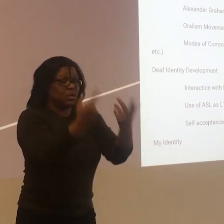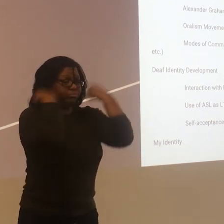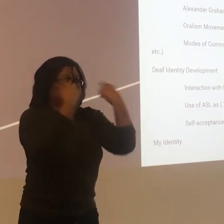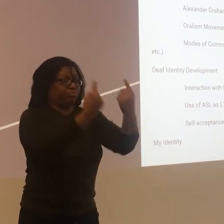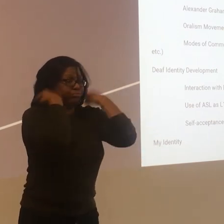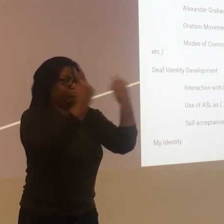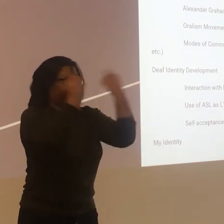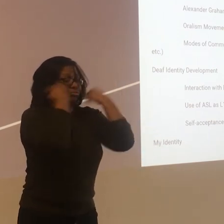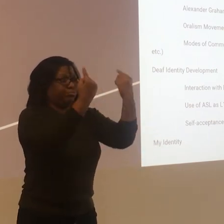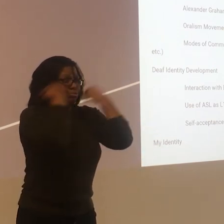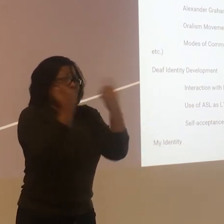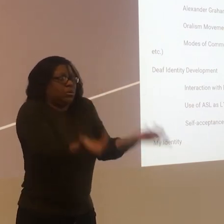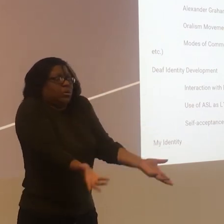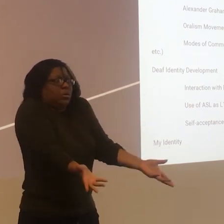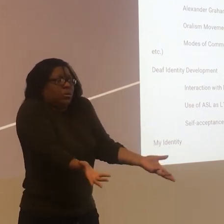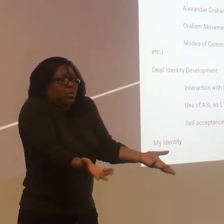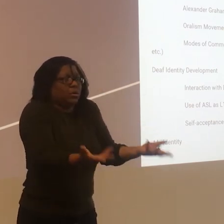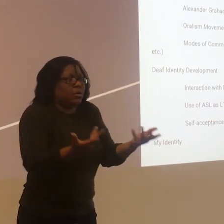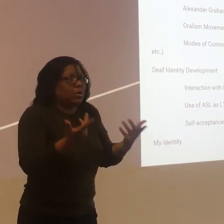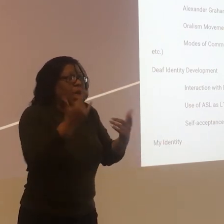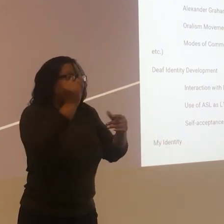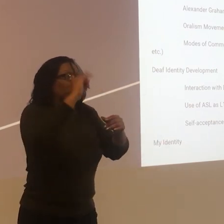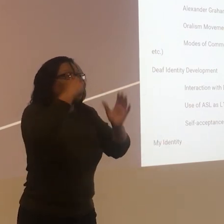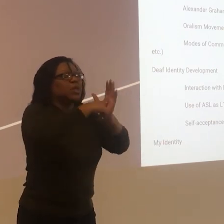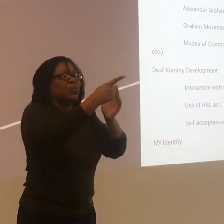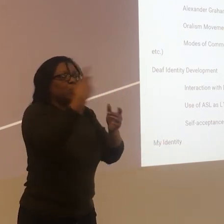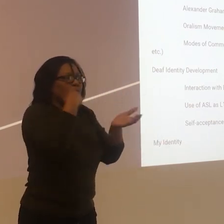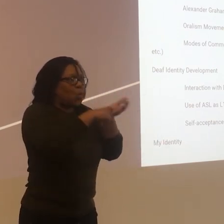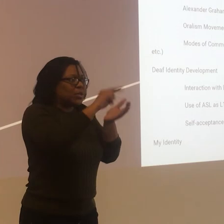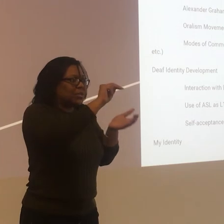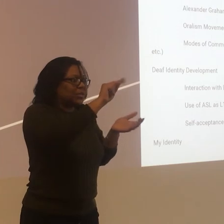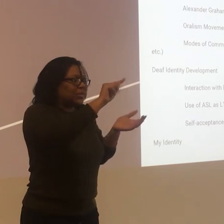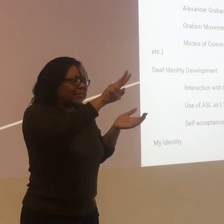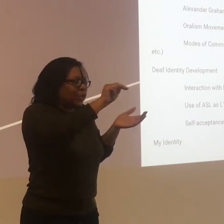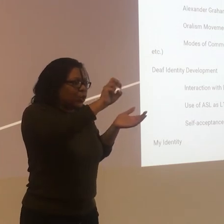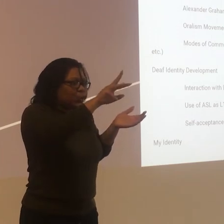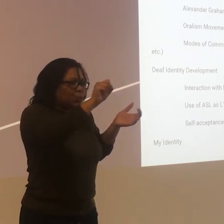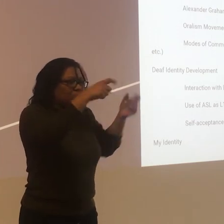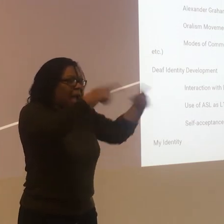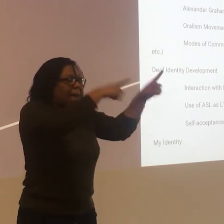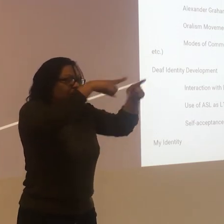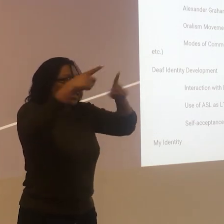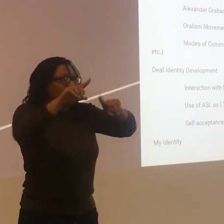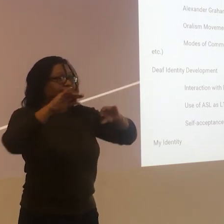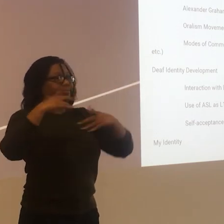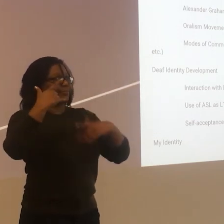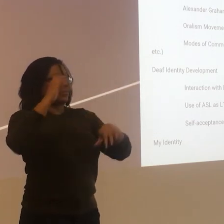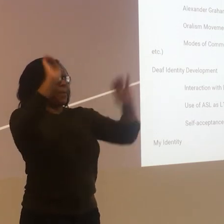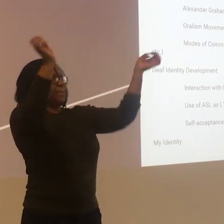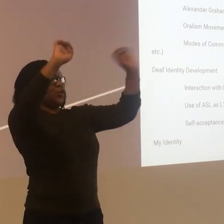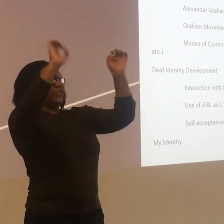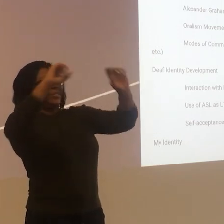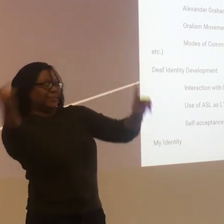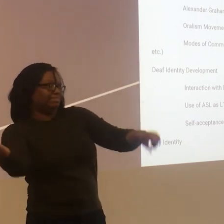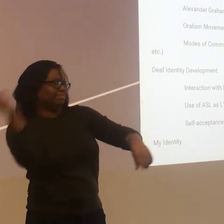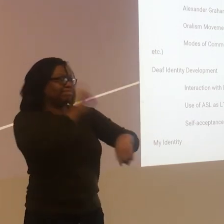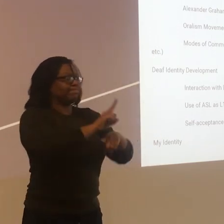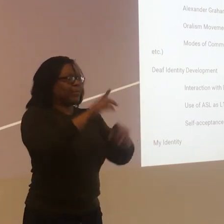who is at a level of ASL one or two. You want to make sure that you're getting someone that's really skilled.